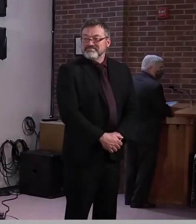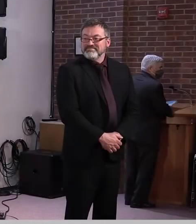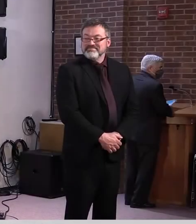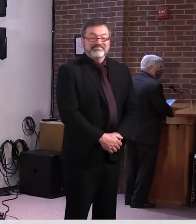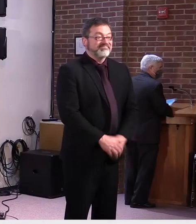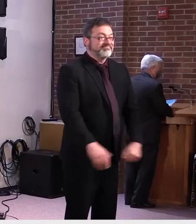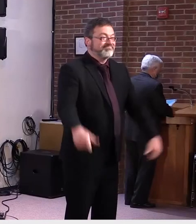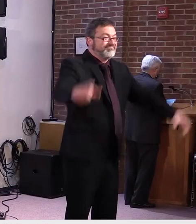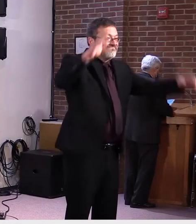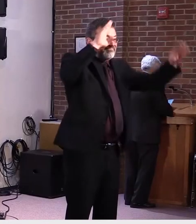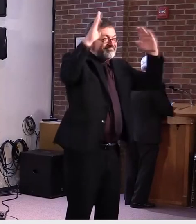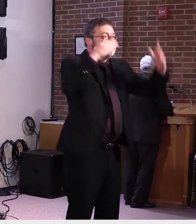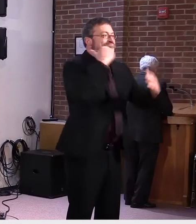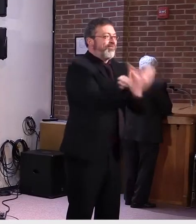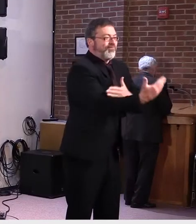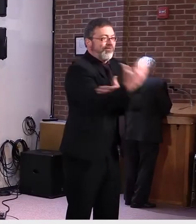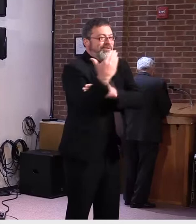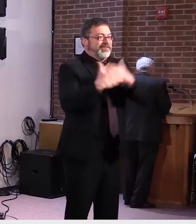Good morning, everyone.